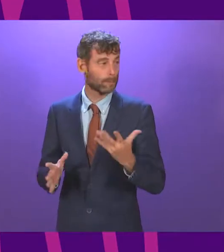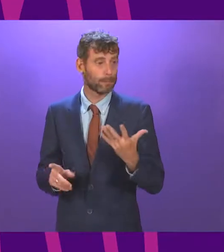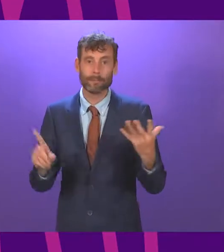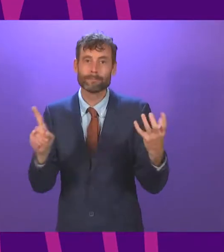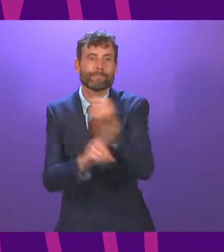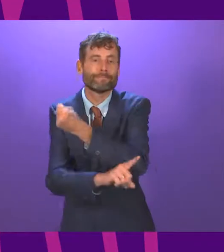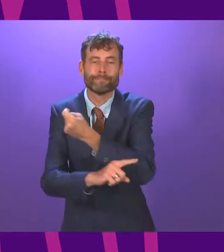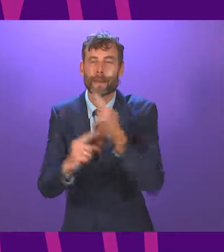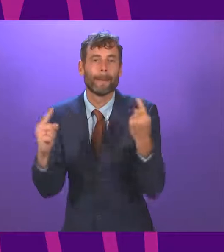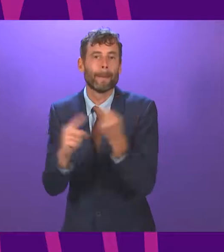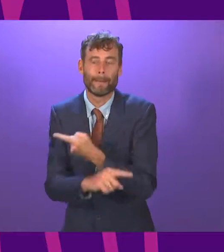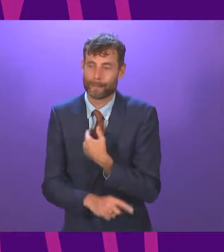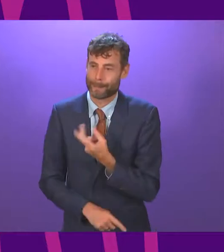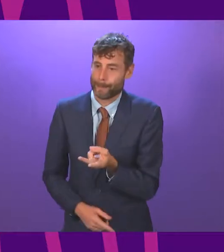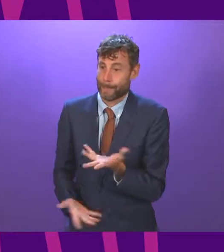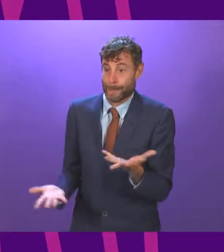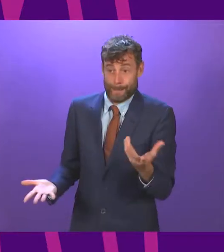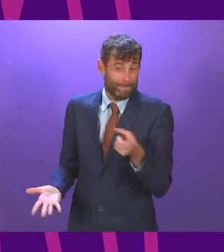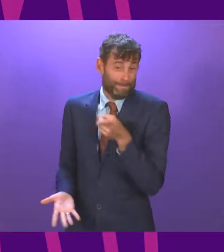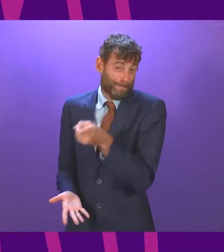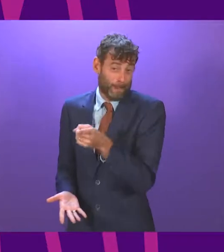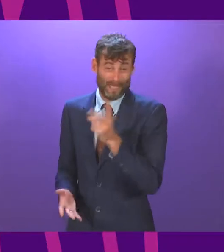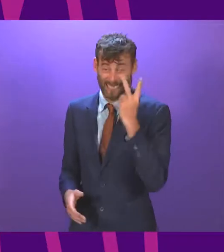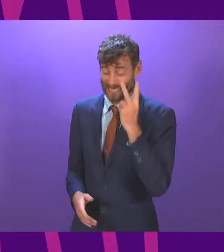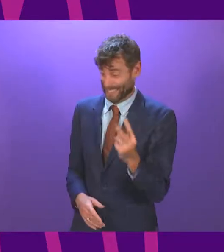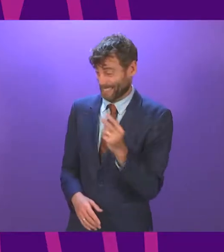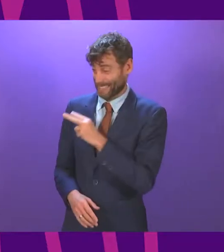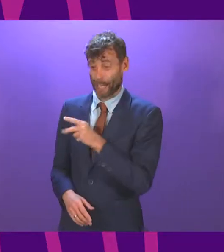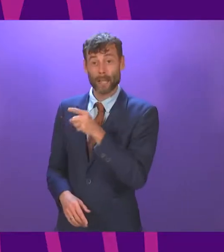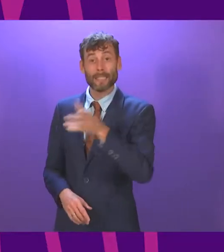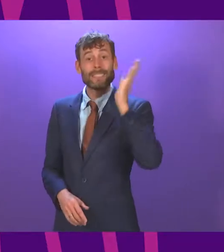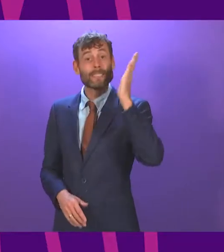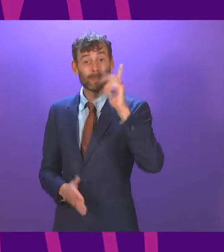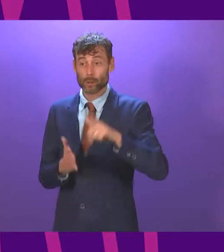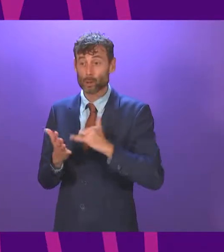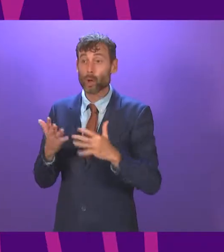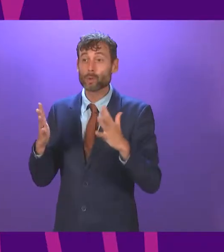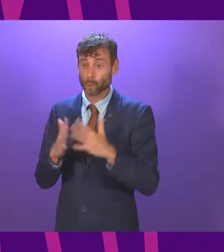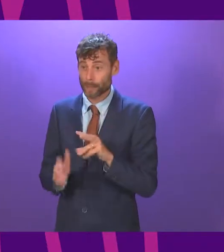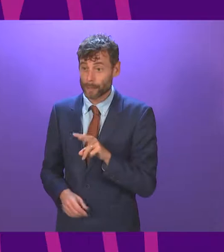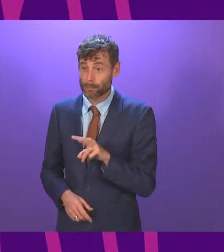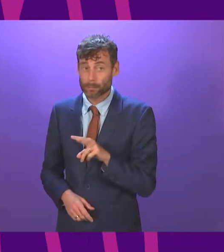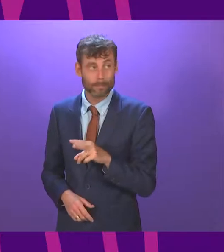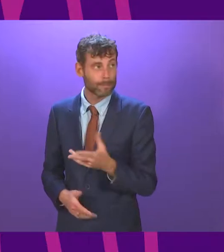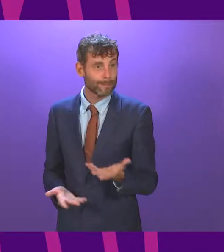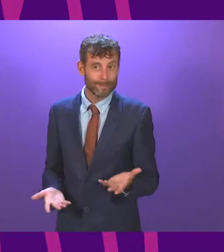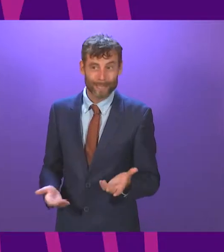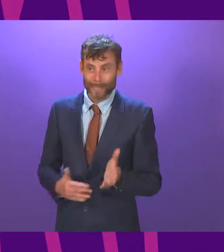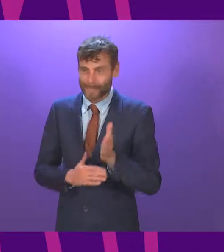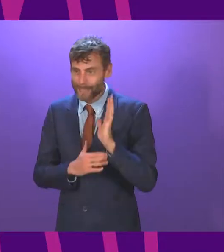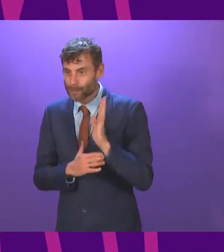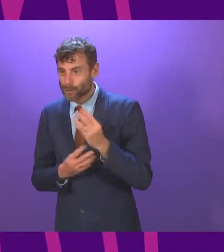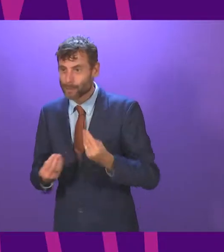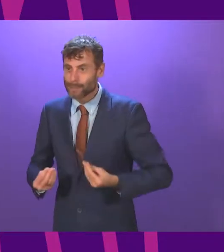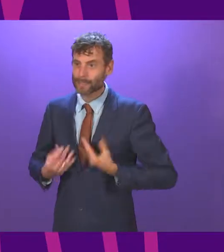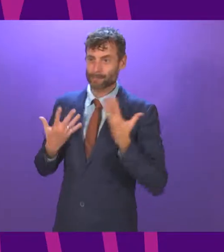and I can't sum it up better than the lacklustre speech we heard from John Swinney. Far from setting out an